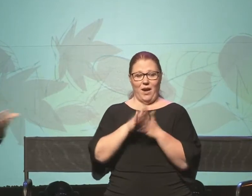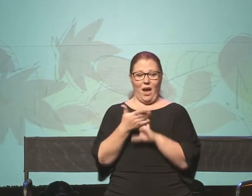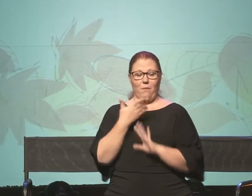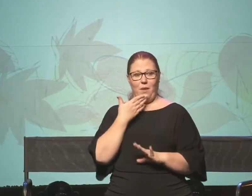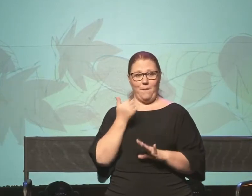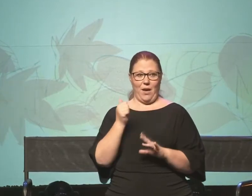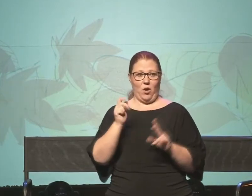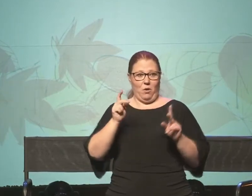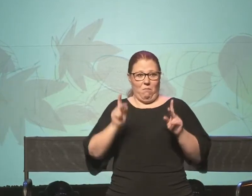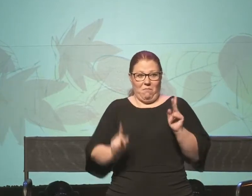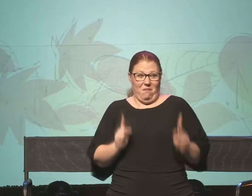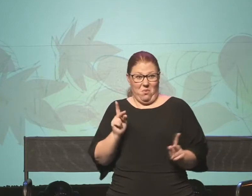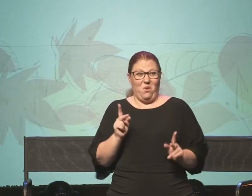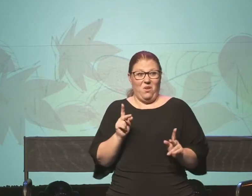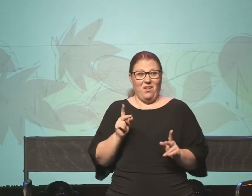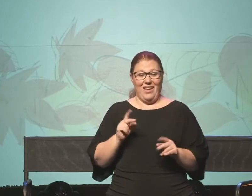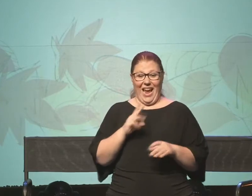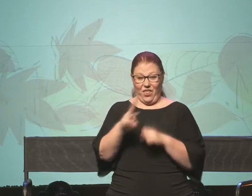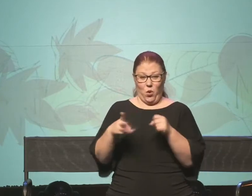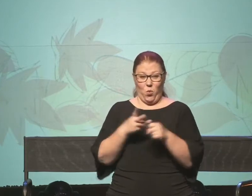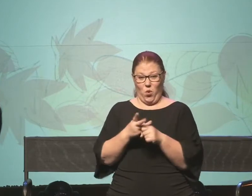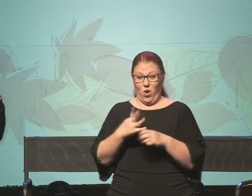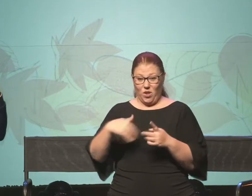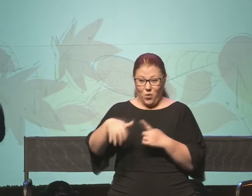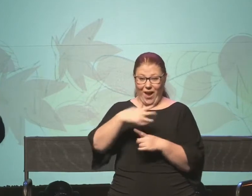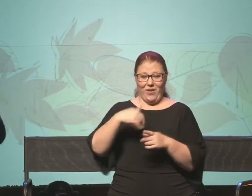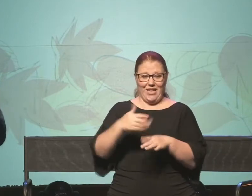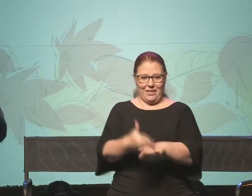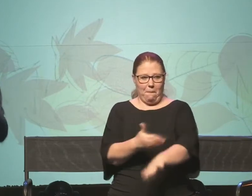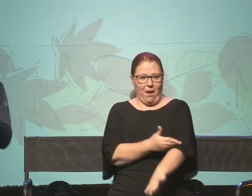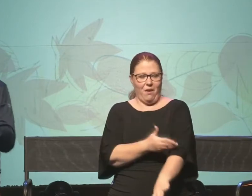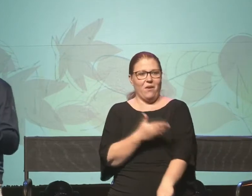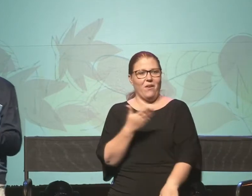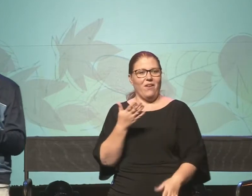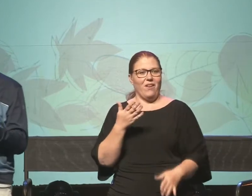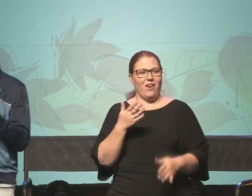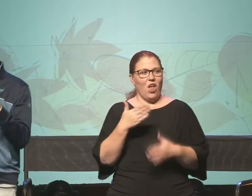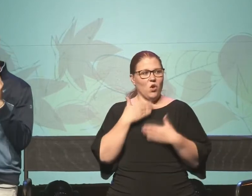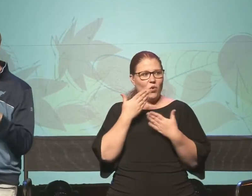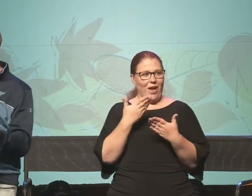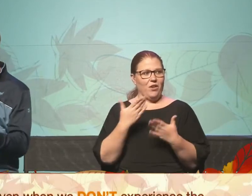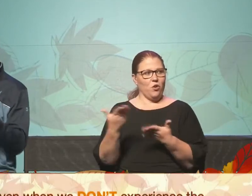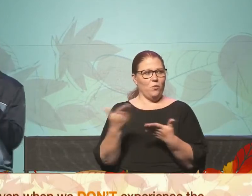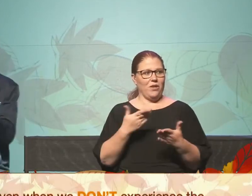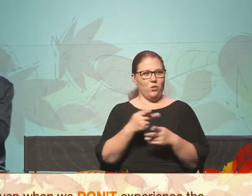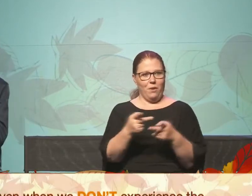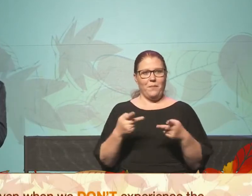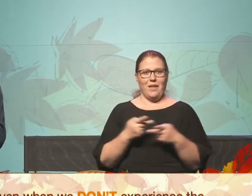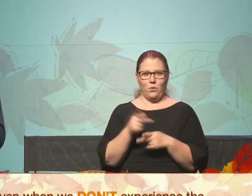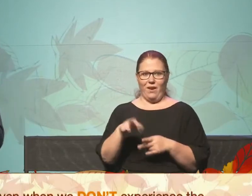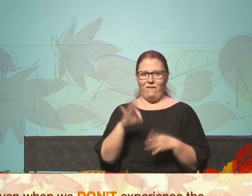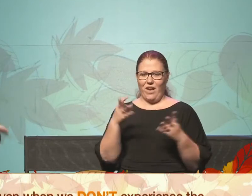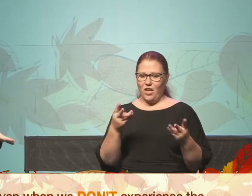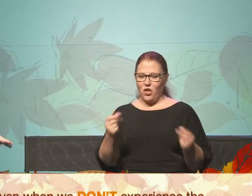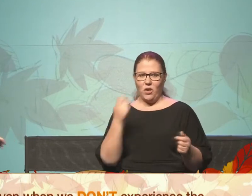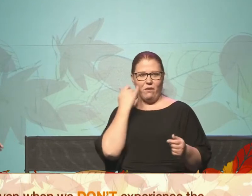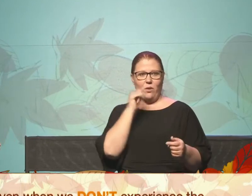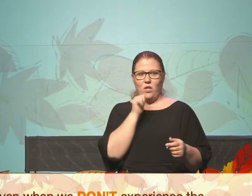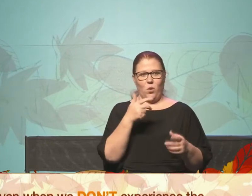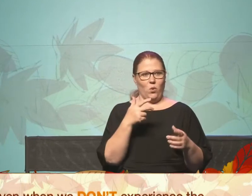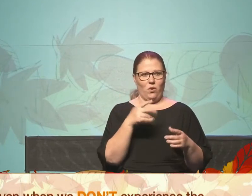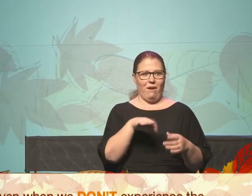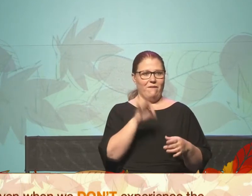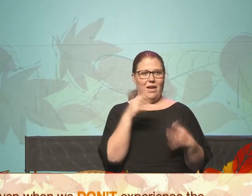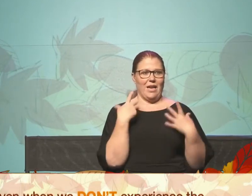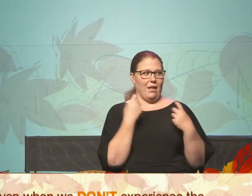make the world around us better because there's a couple of things that happen. Like gratitude brings us to a space where we can find a cure even when we don't experience healing.